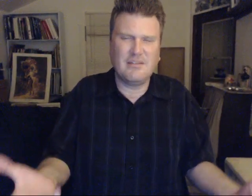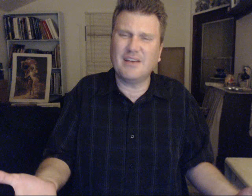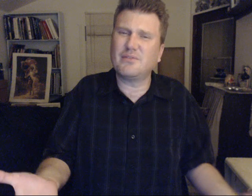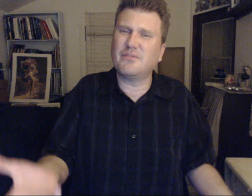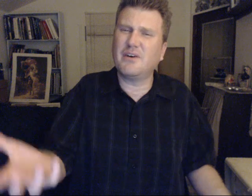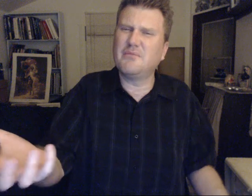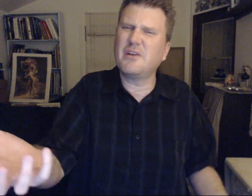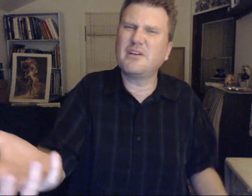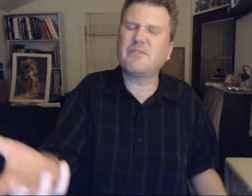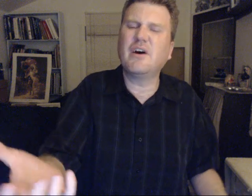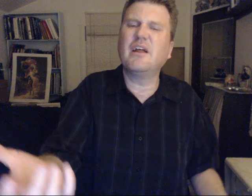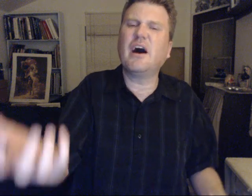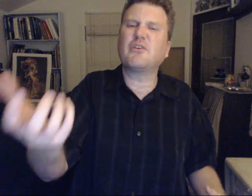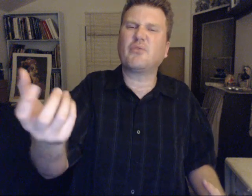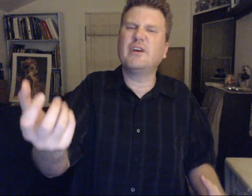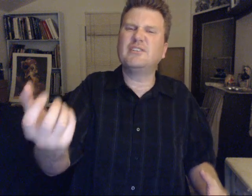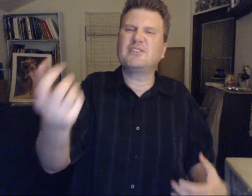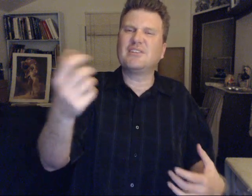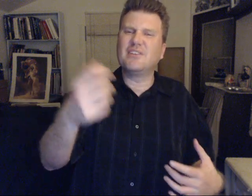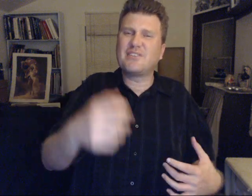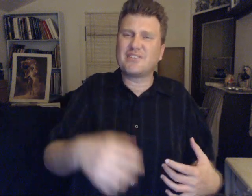Yes. Many find it outrageous. And insane.